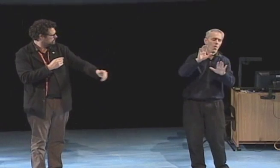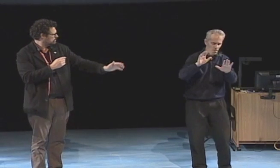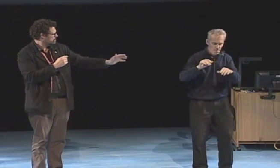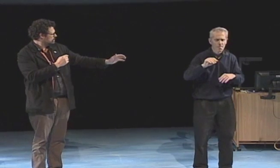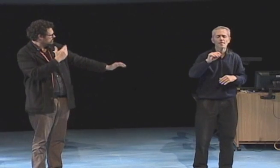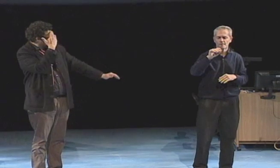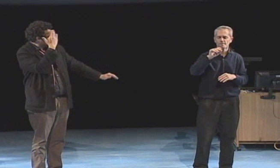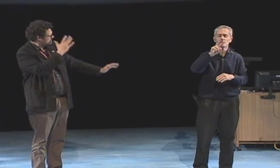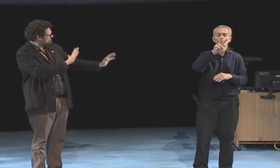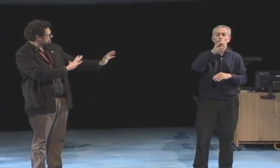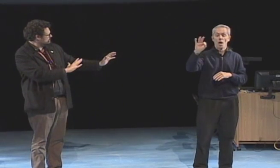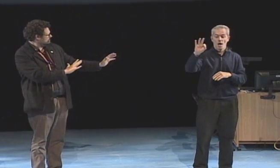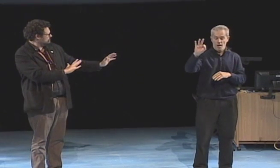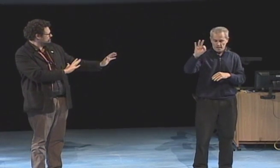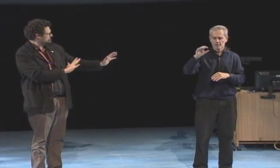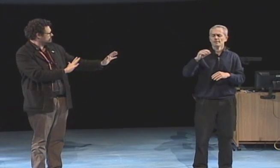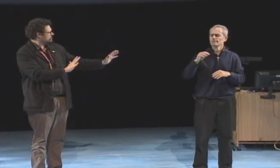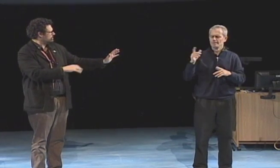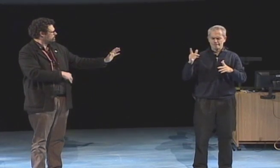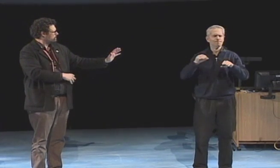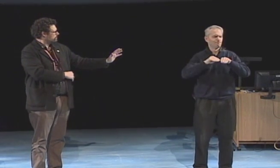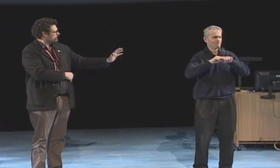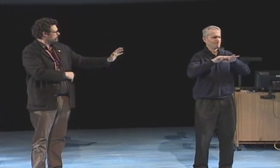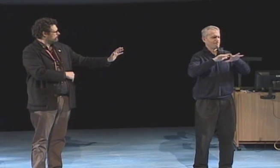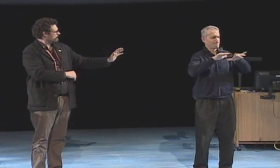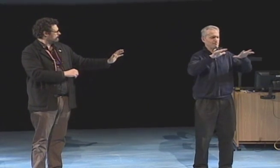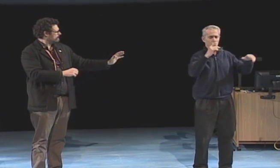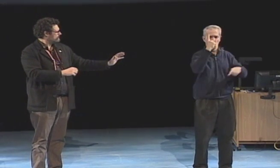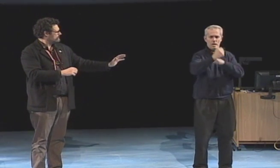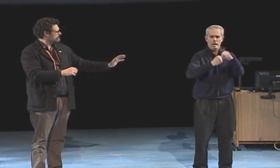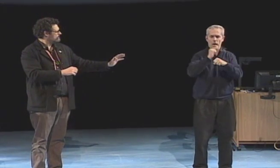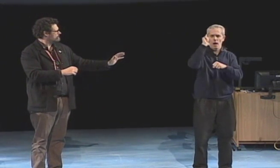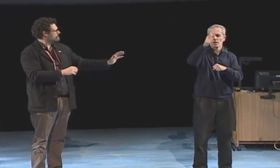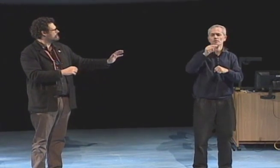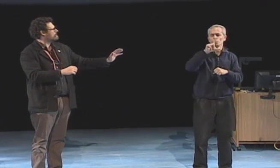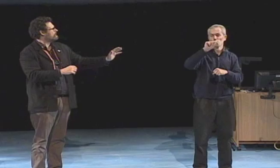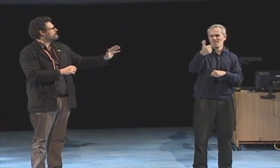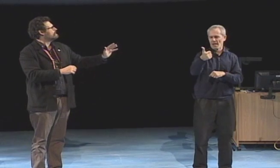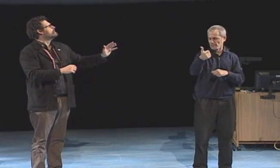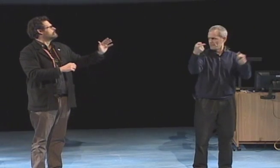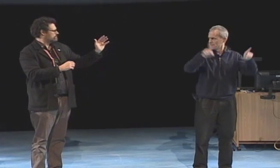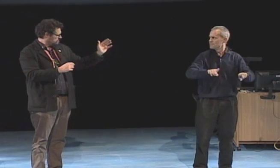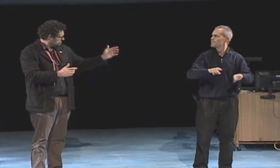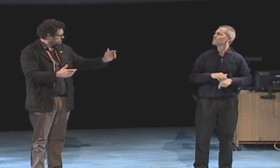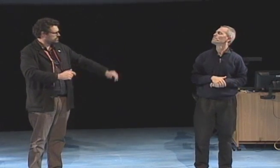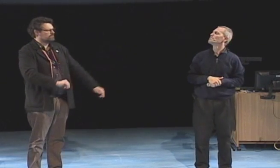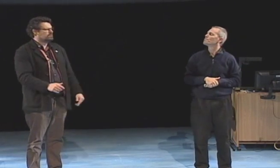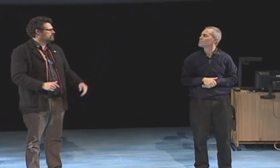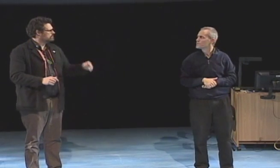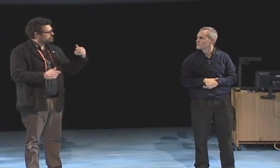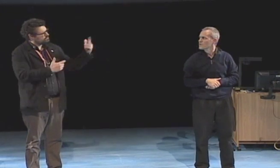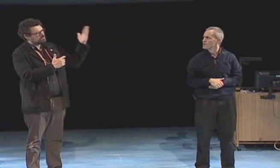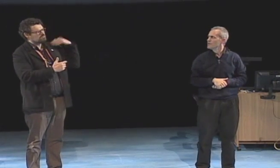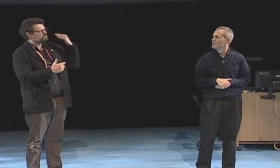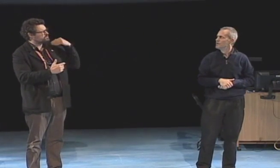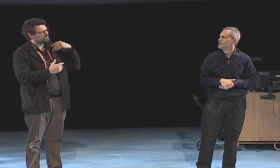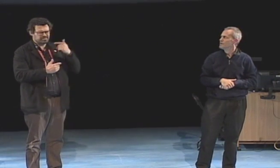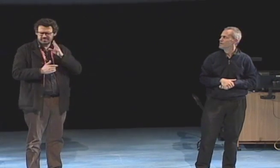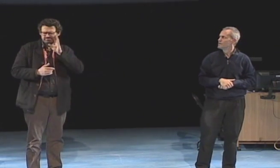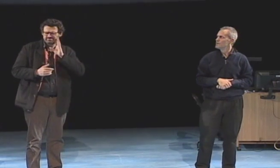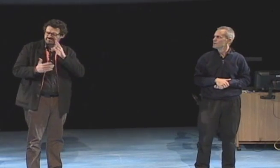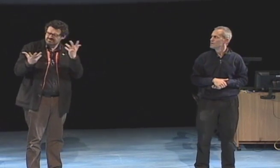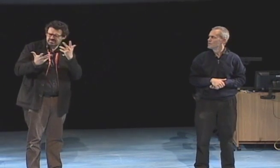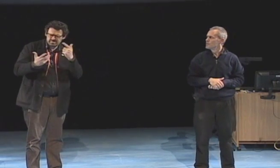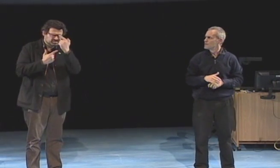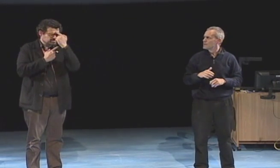oh okay excuse me okay in 2009 one year later well 2009 my